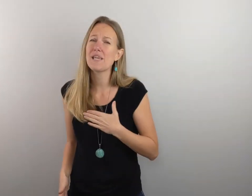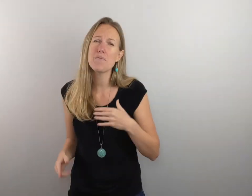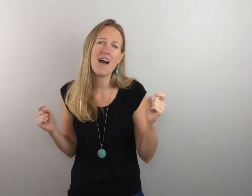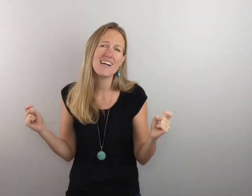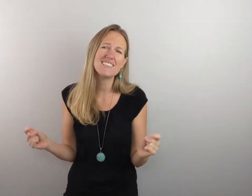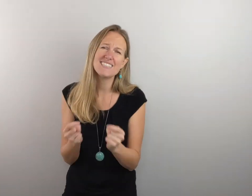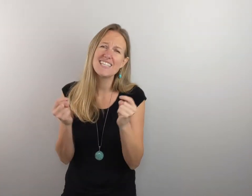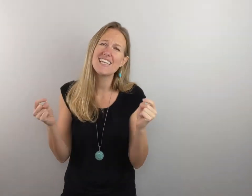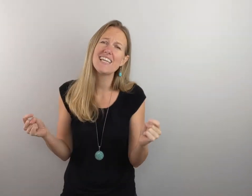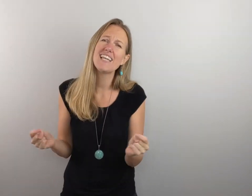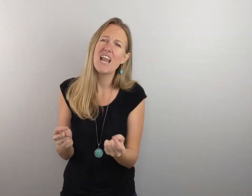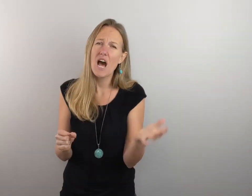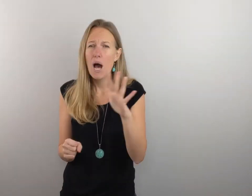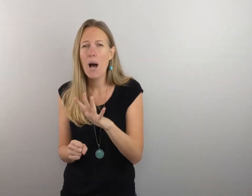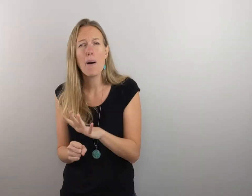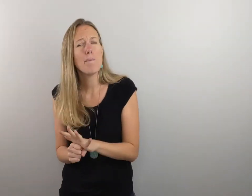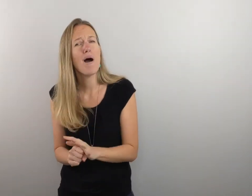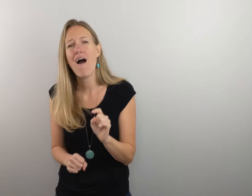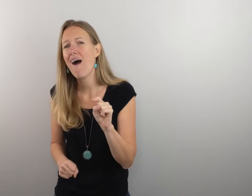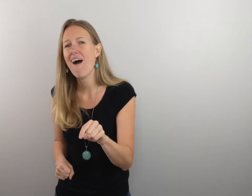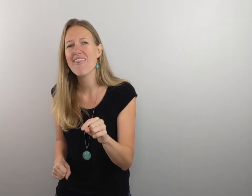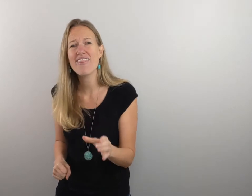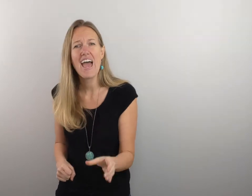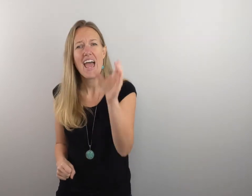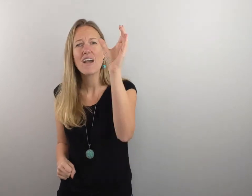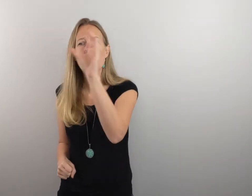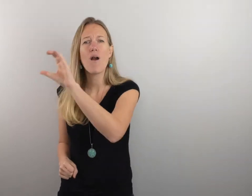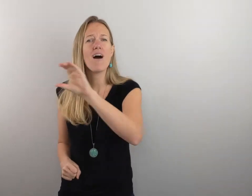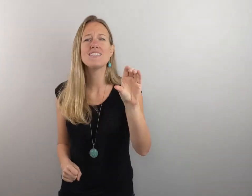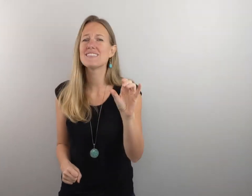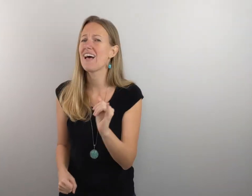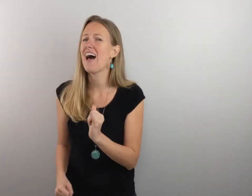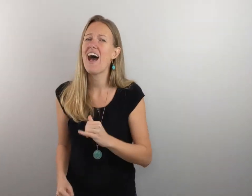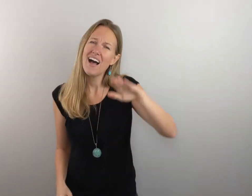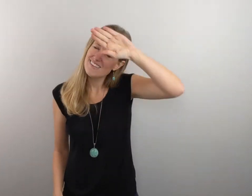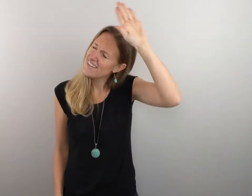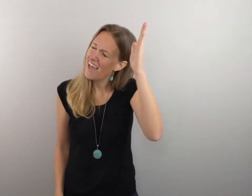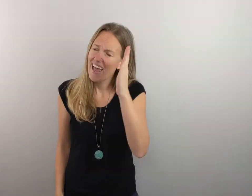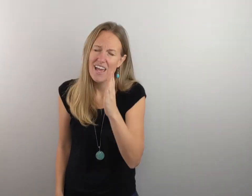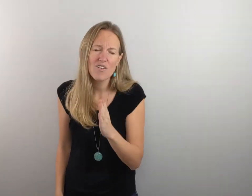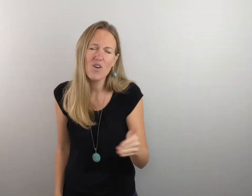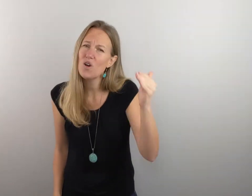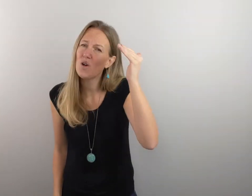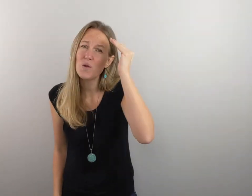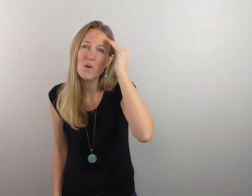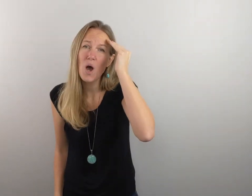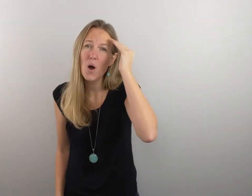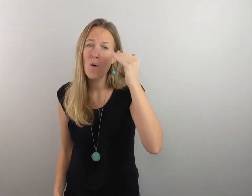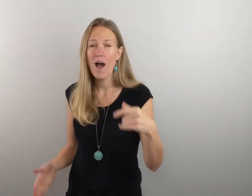my sin upon that cross. I'll never know